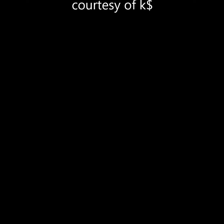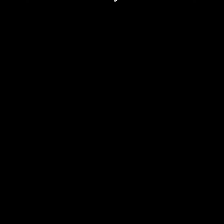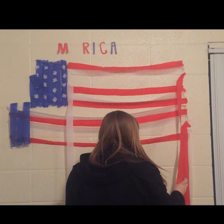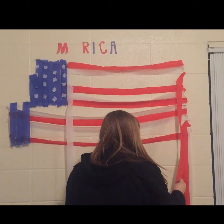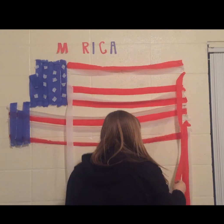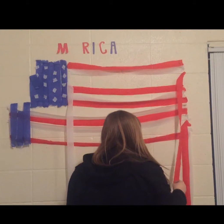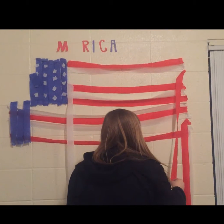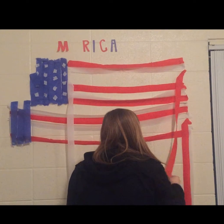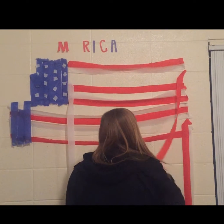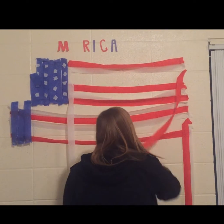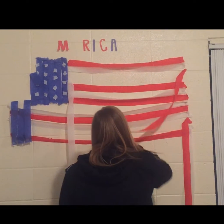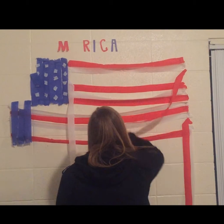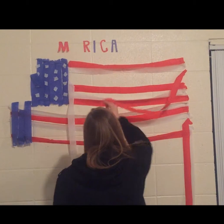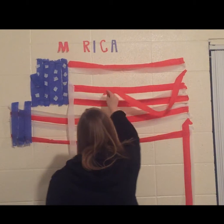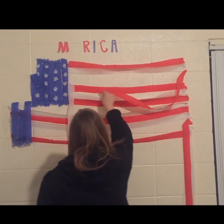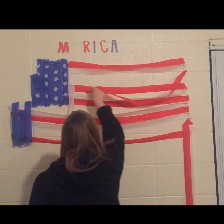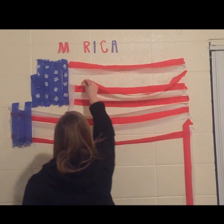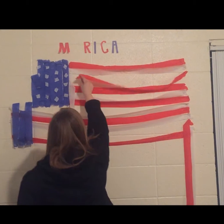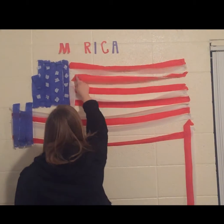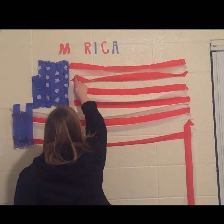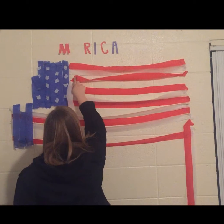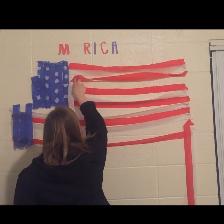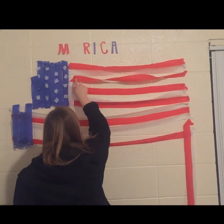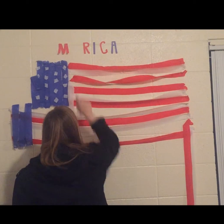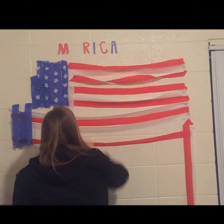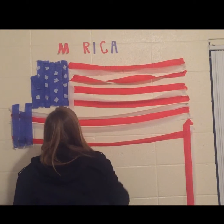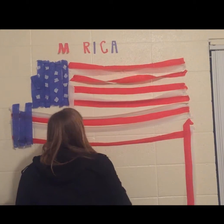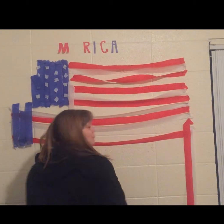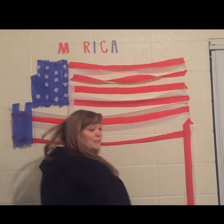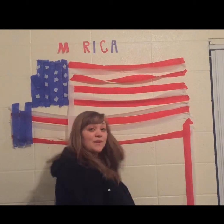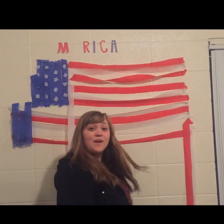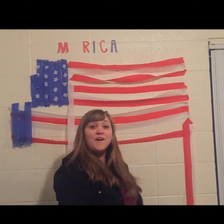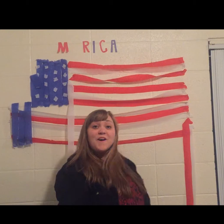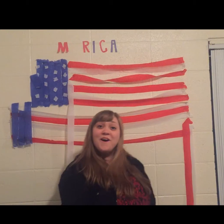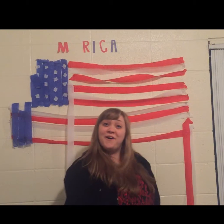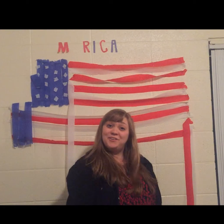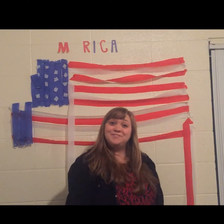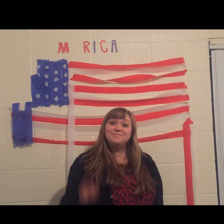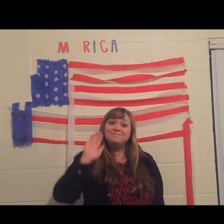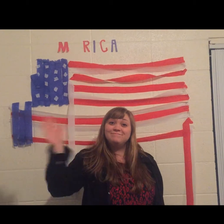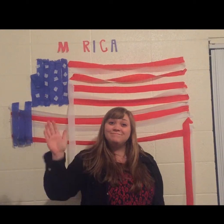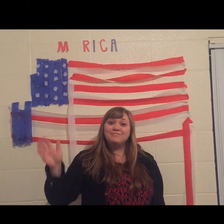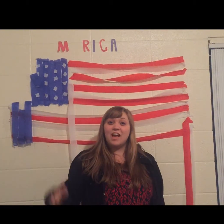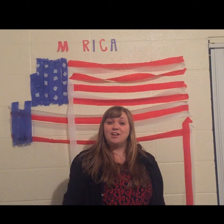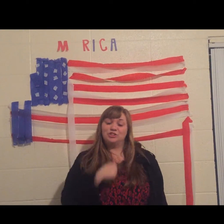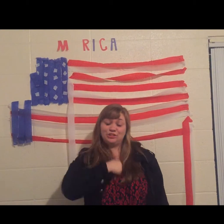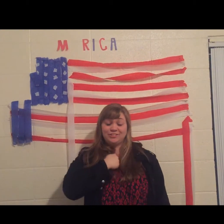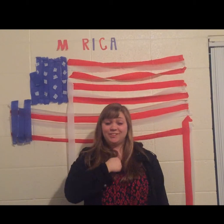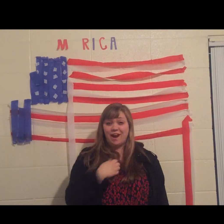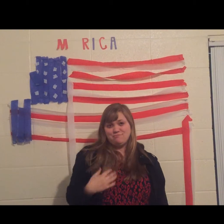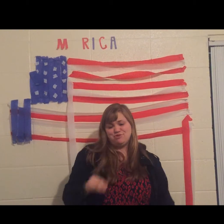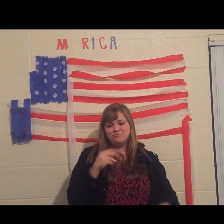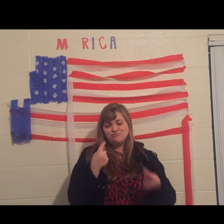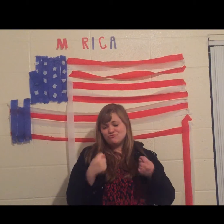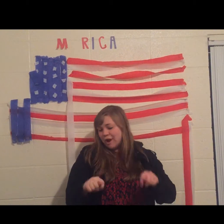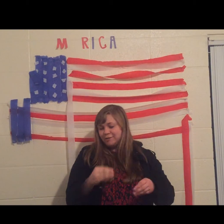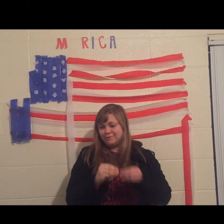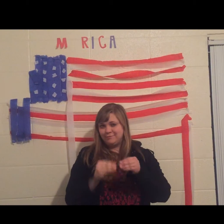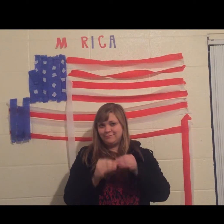That was abuela She's not really my abuela But she practically raised me This corner is her escuela now You probably thinking I'm up